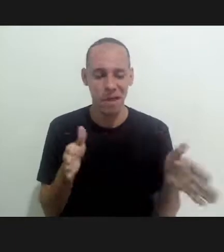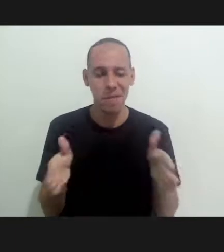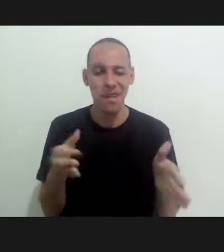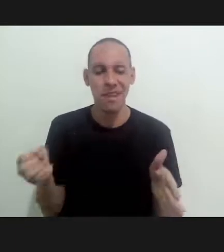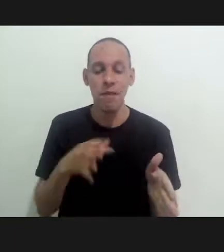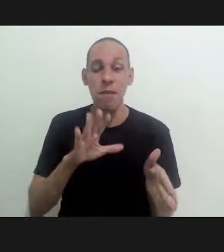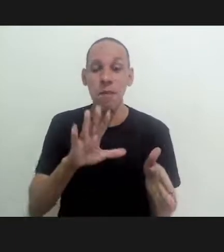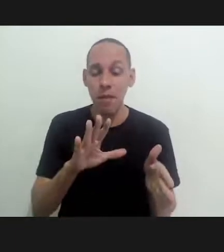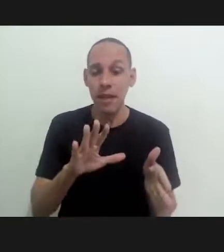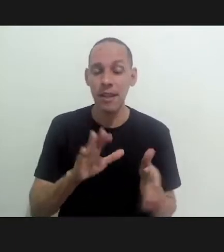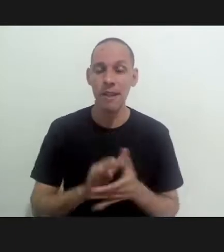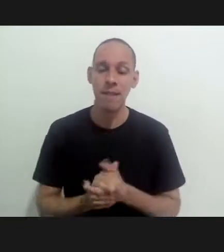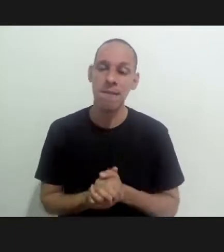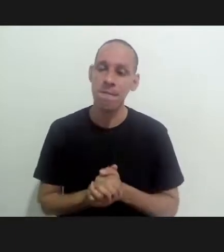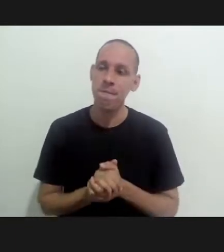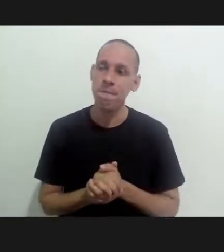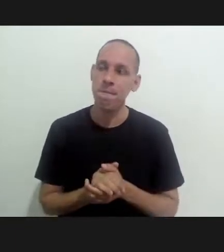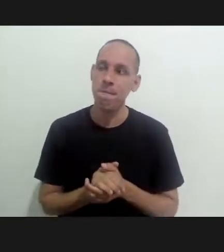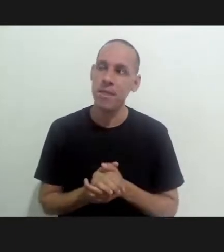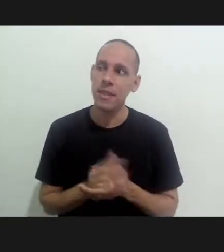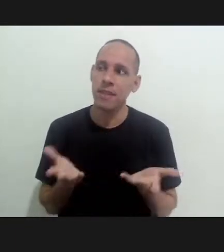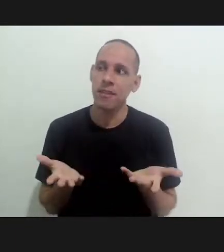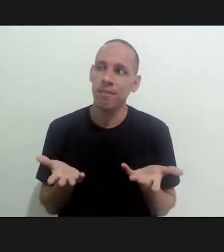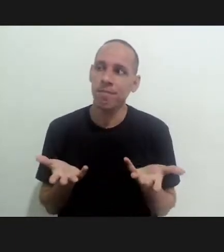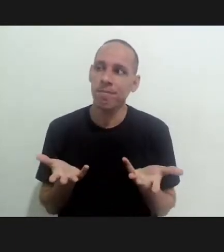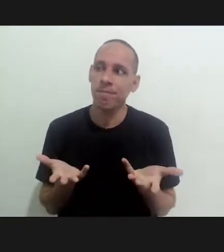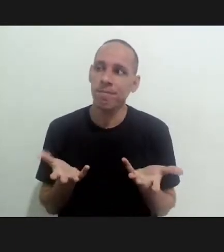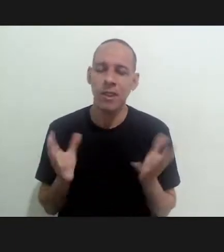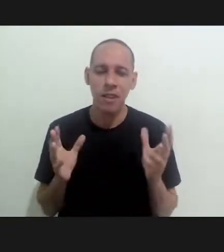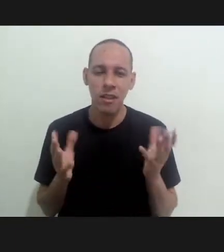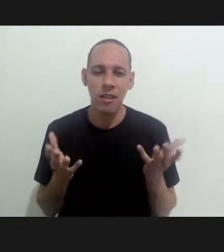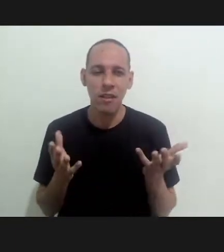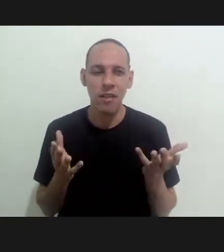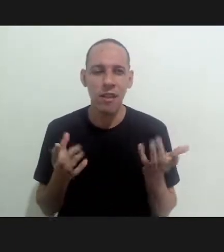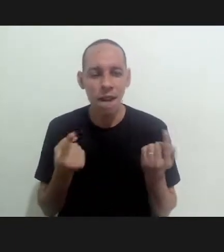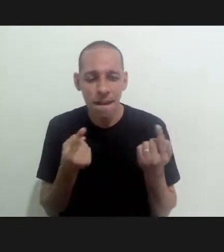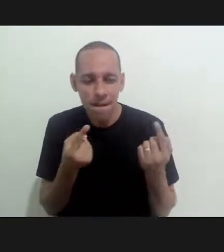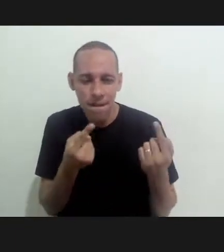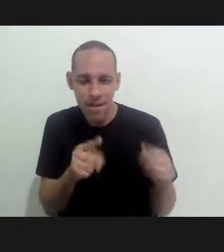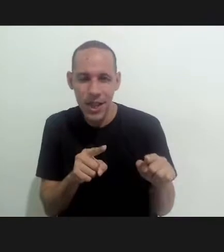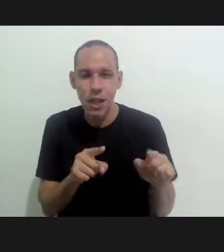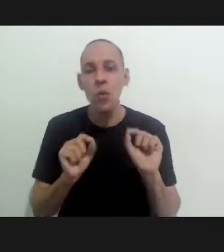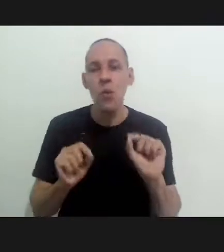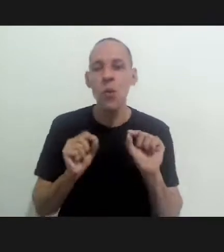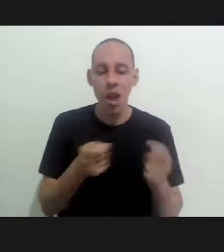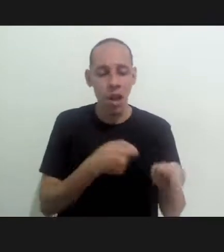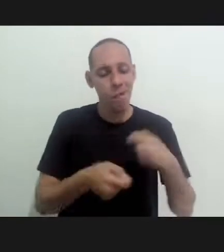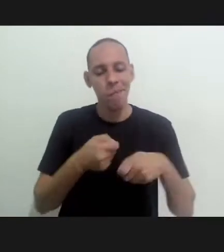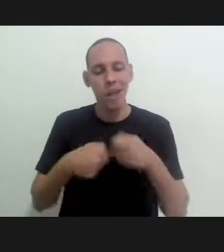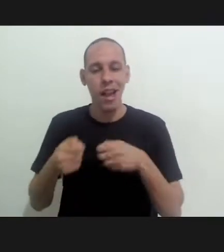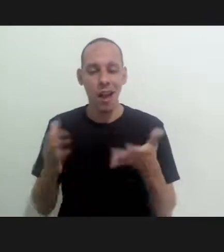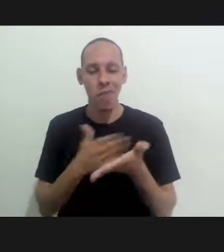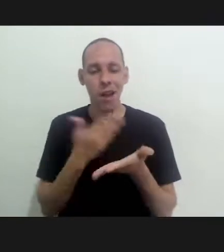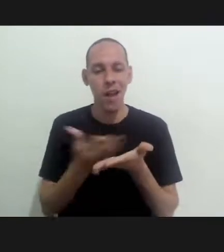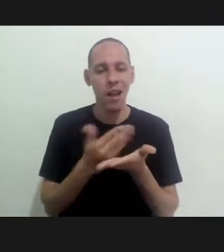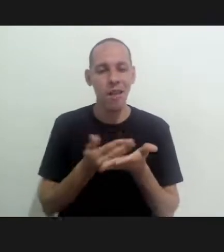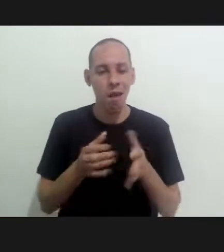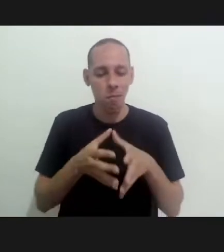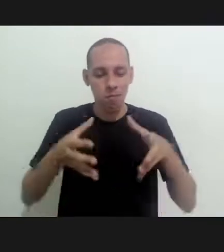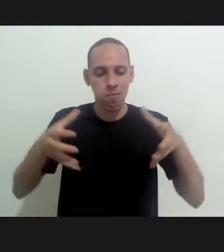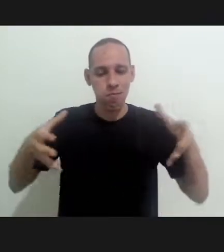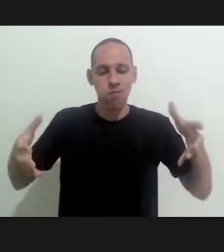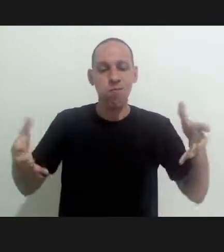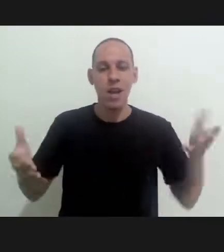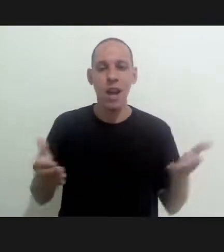but due to an event let's say a collateral event of the growth of the editorial